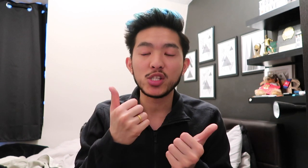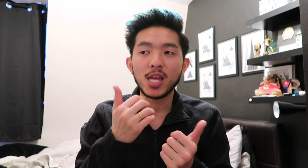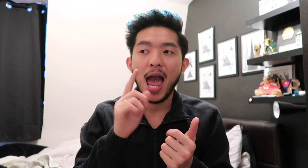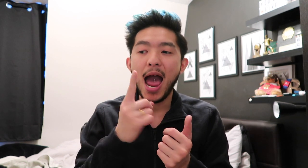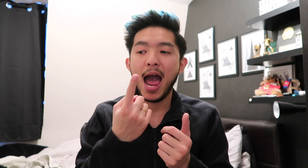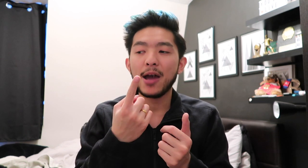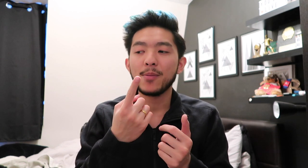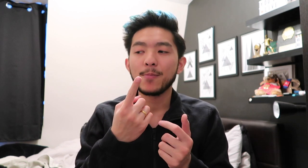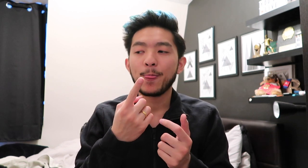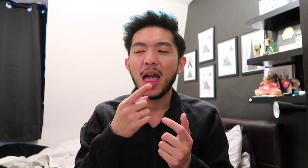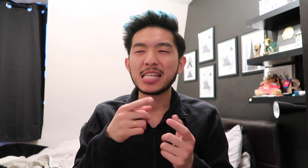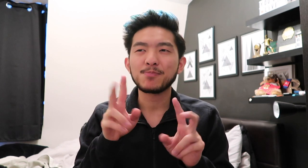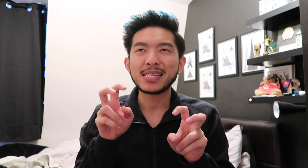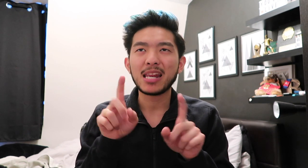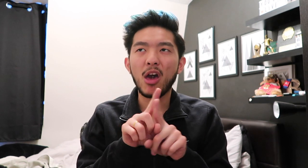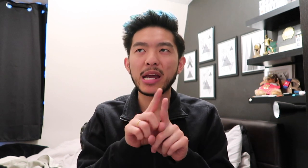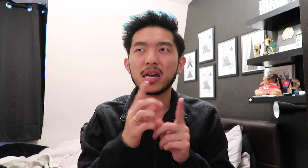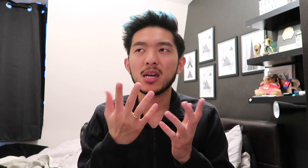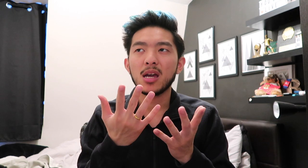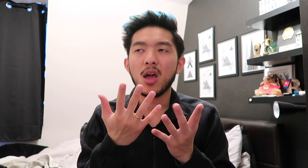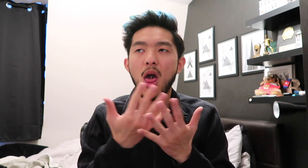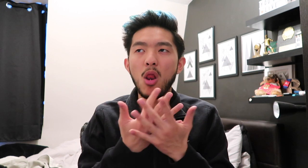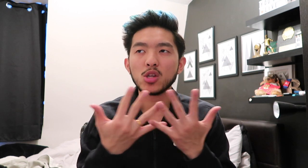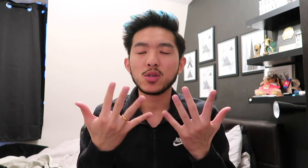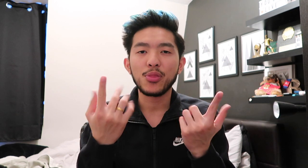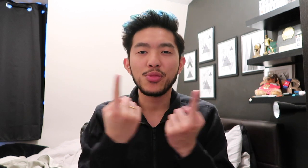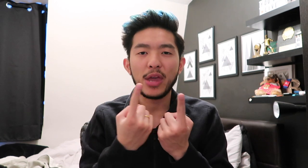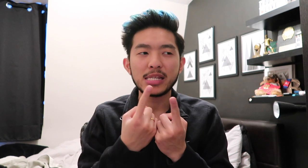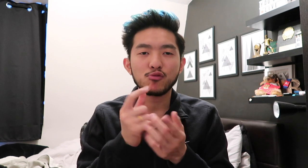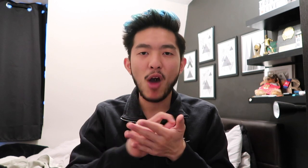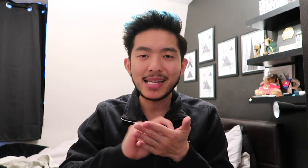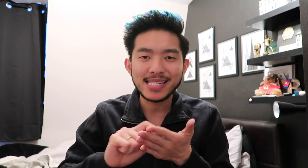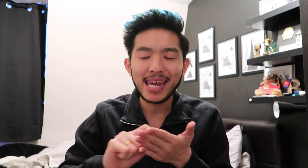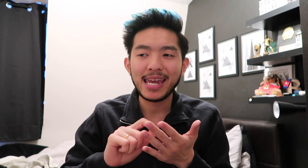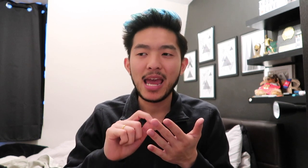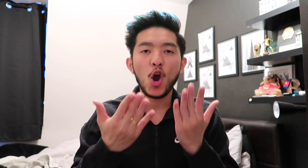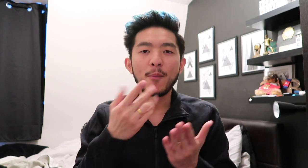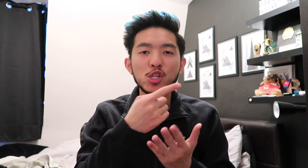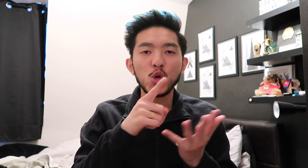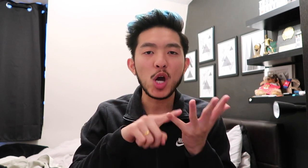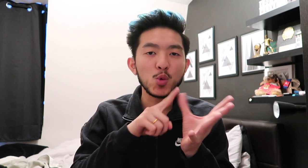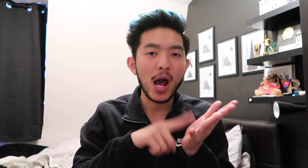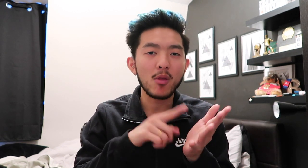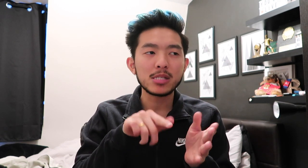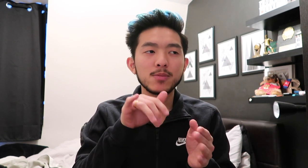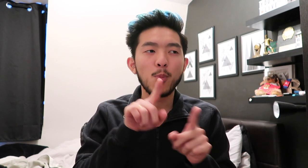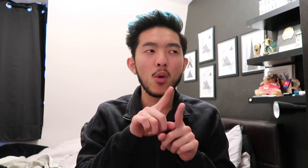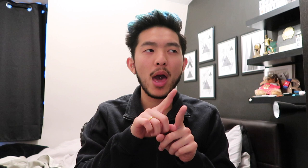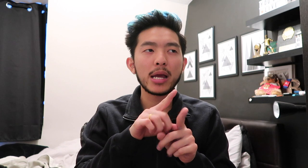I um, especially, like, lots of things right here. Coming to you all around, it's more like,